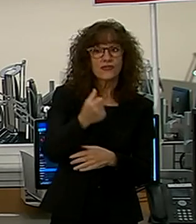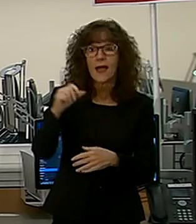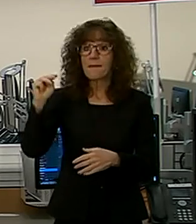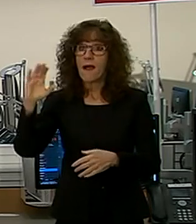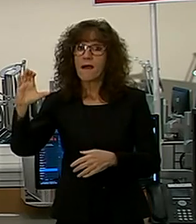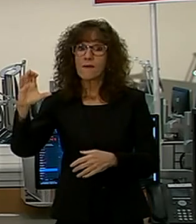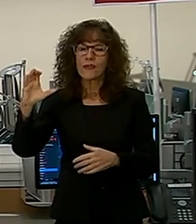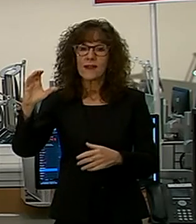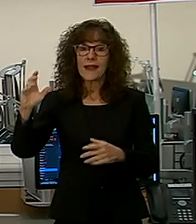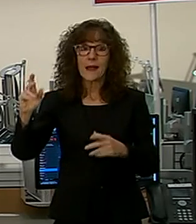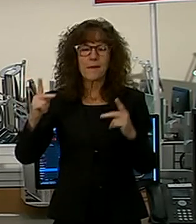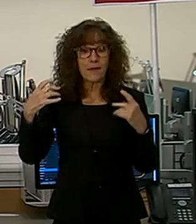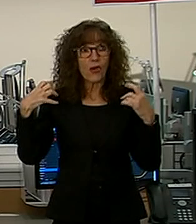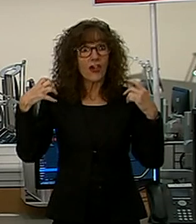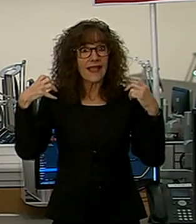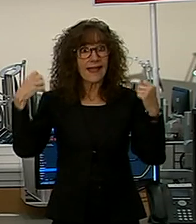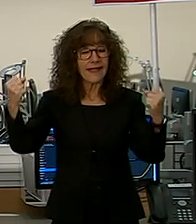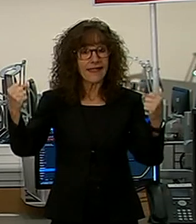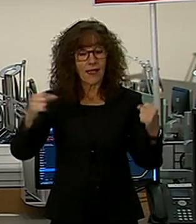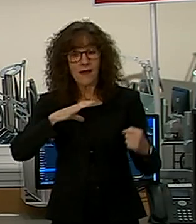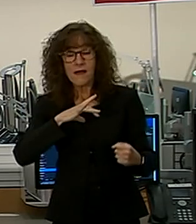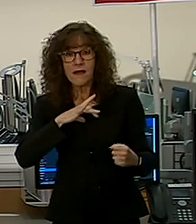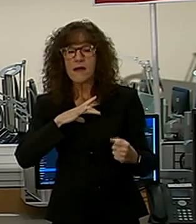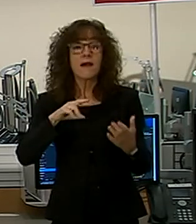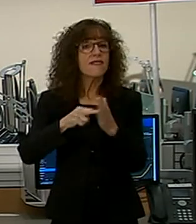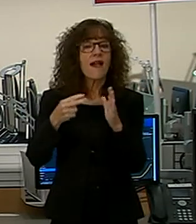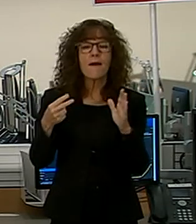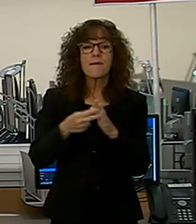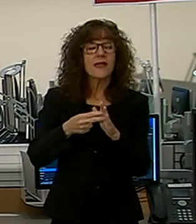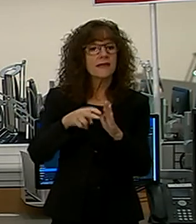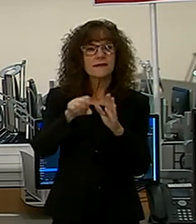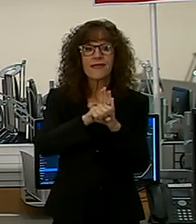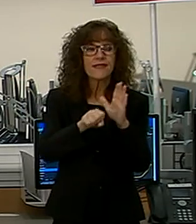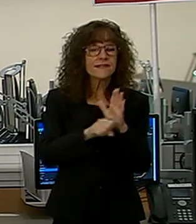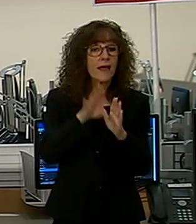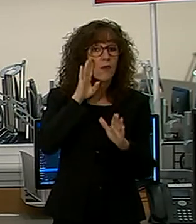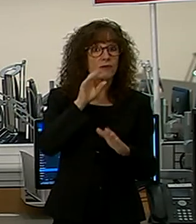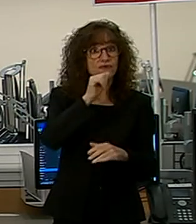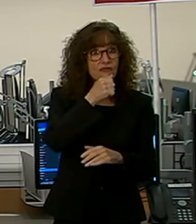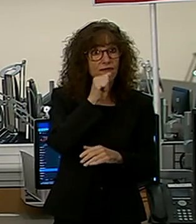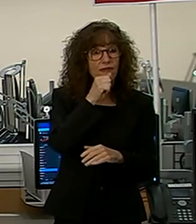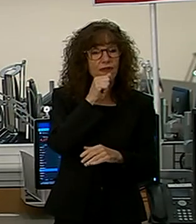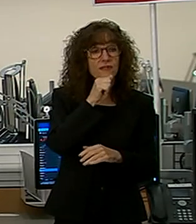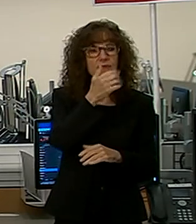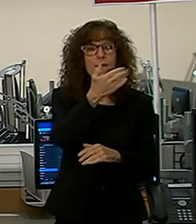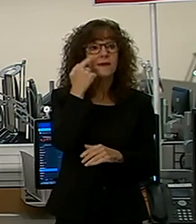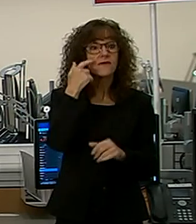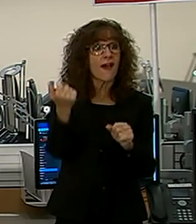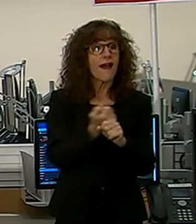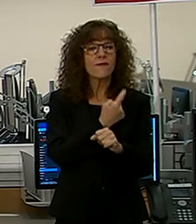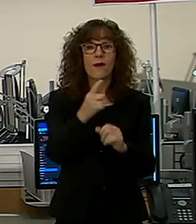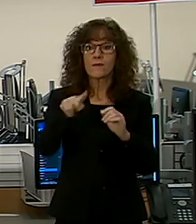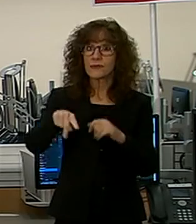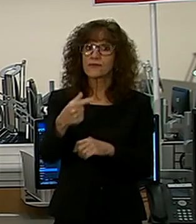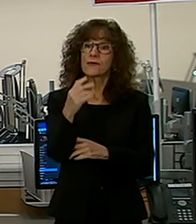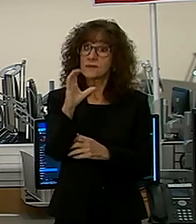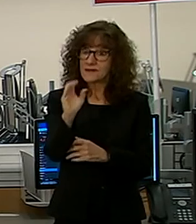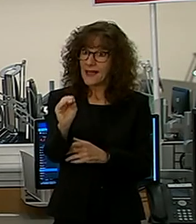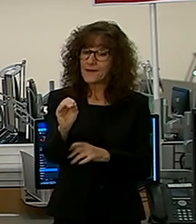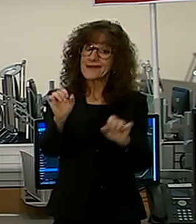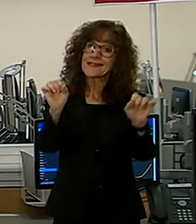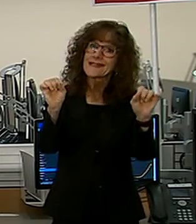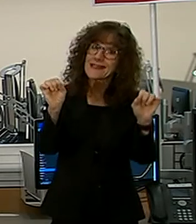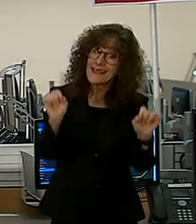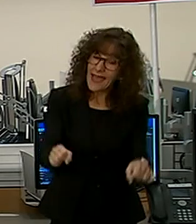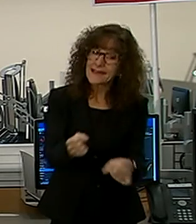residents are healing and well, the rest of the state likewise will suffer. And so it is in everyone's interest that Prince George's County is able